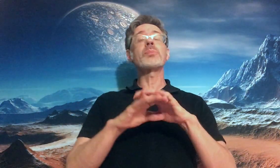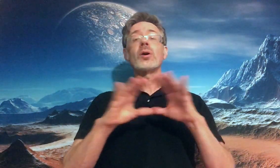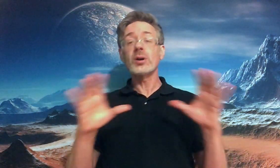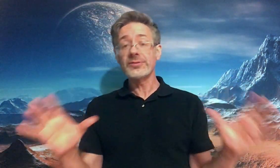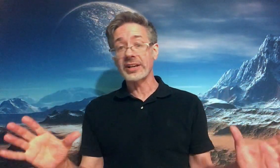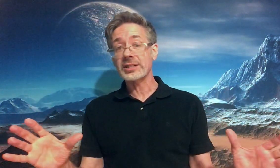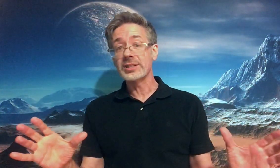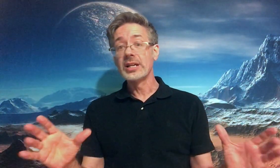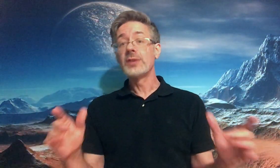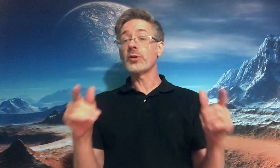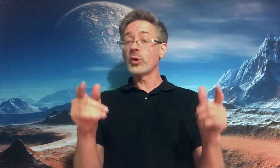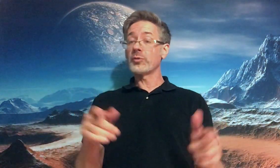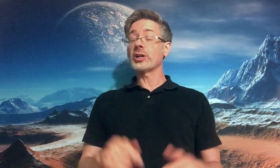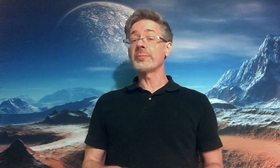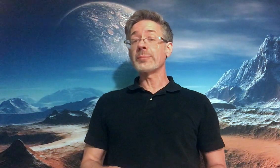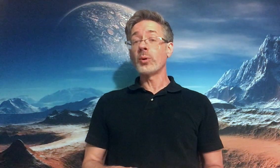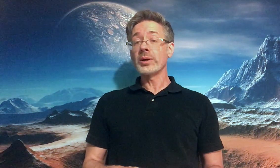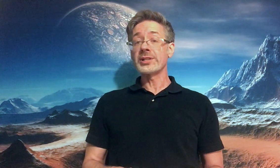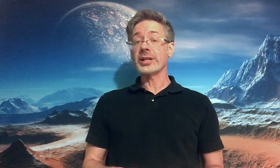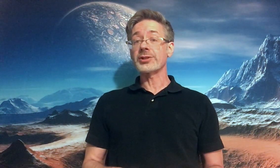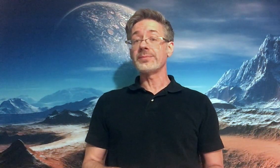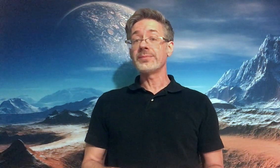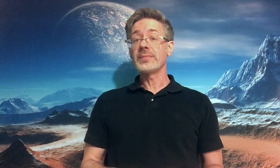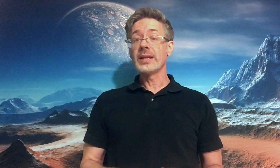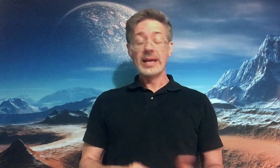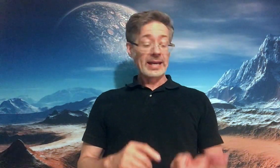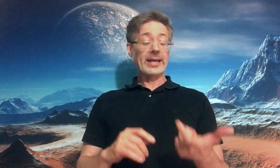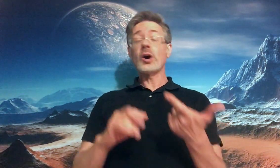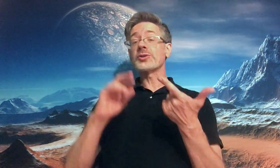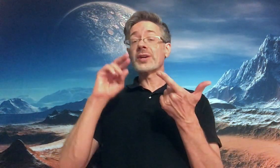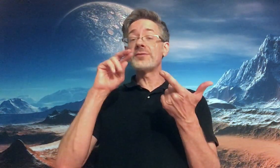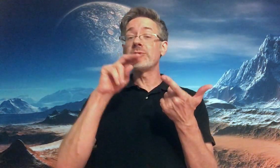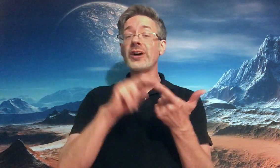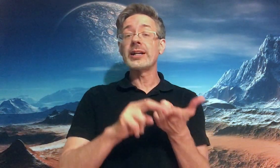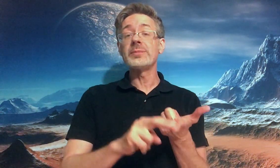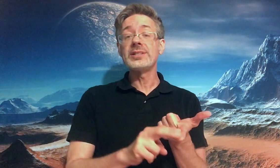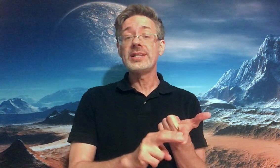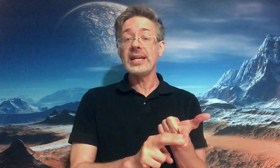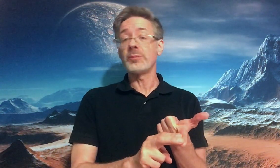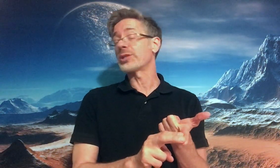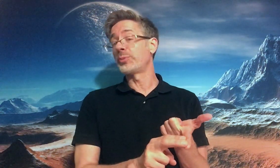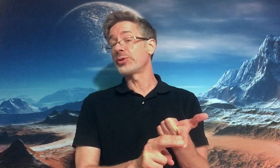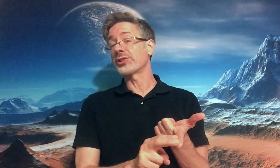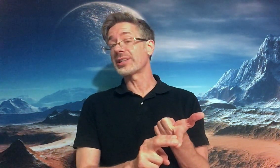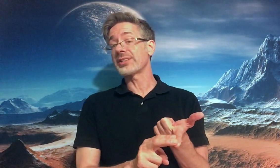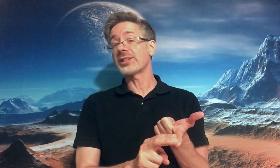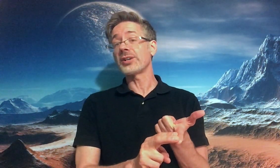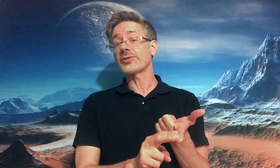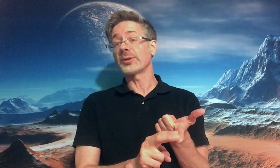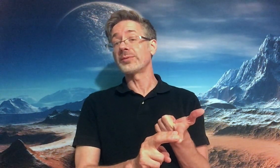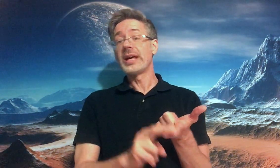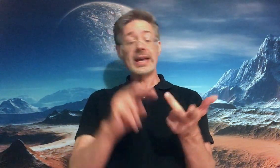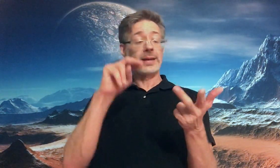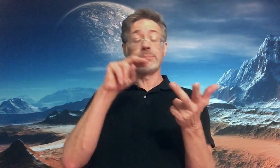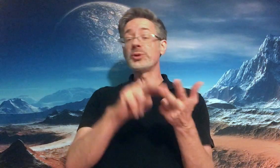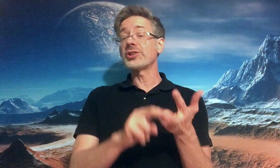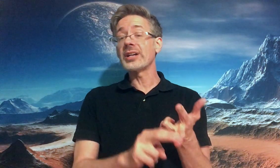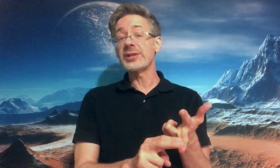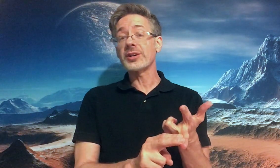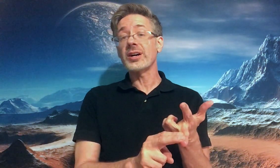perfect for overcoming porn addiction. It also gives you vitamin D, which boosts your testosterone. It boosts your nitric